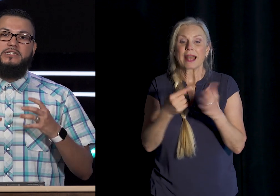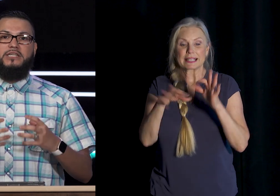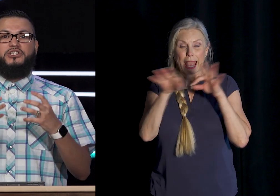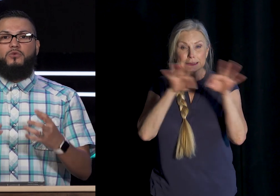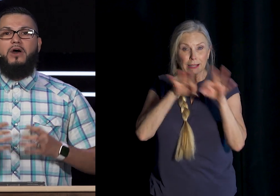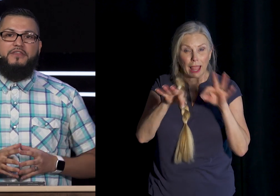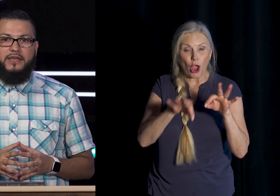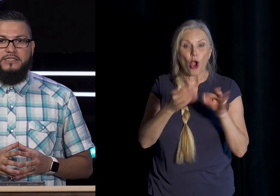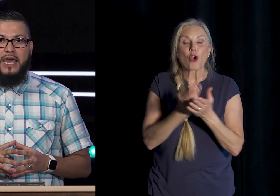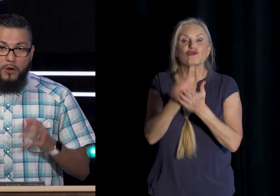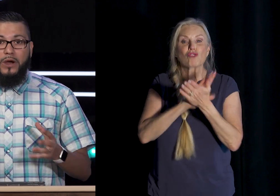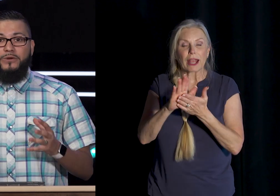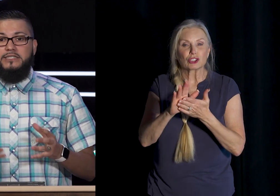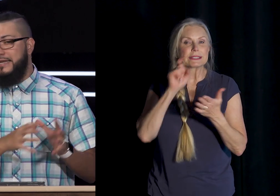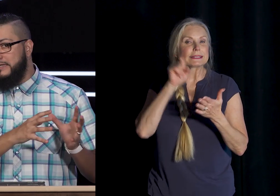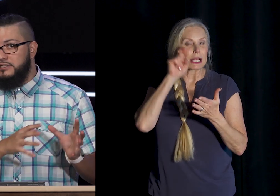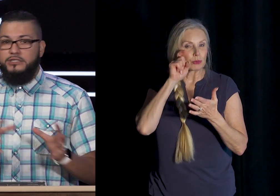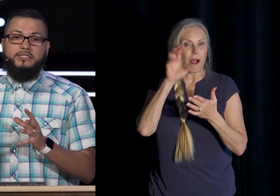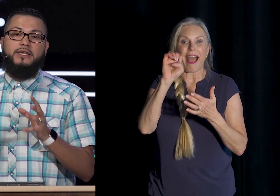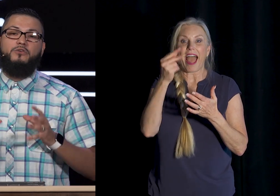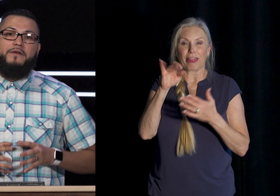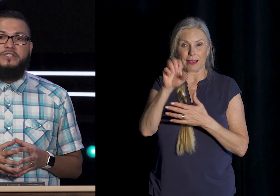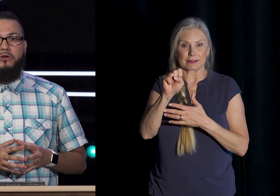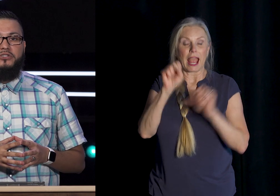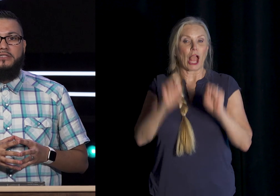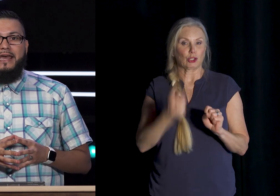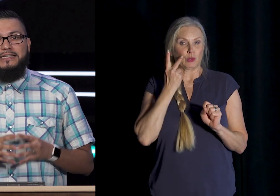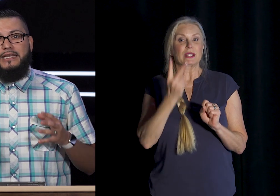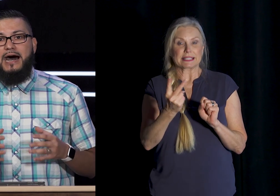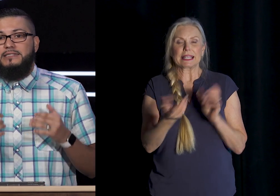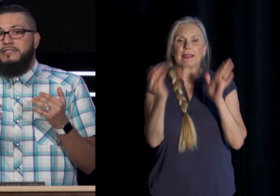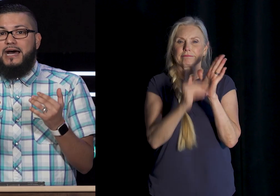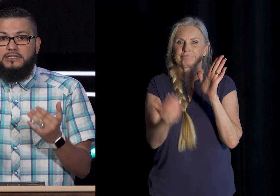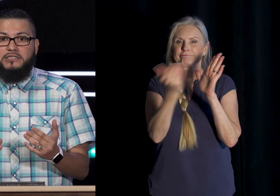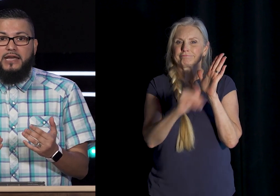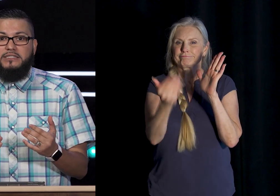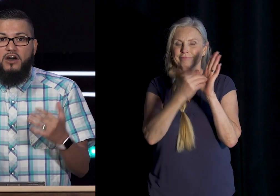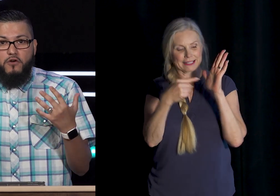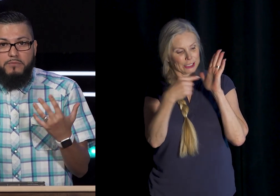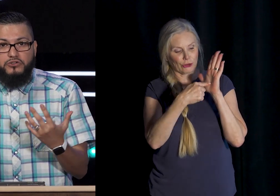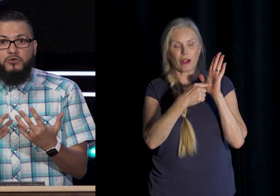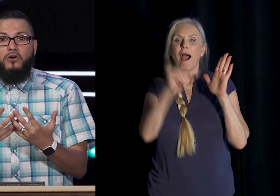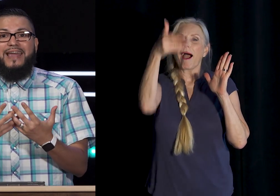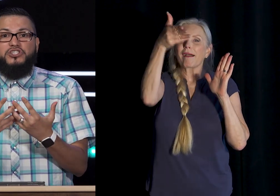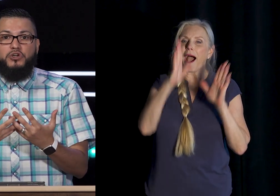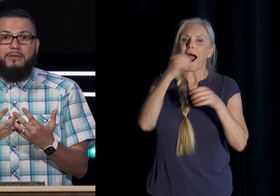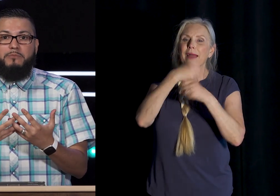Sexual ethics And what we see Consistently Throughout the scriptures Is that God Has designed Sex For mutual Enjoyment